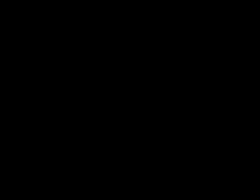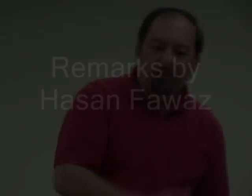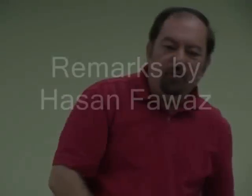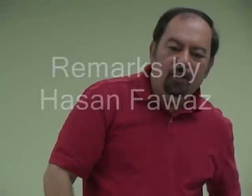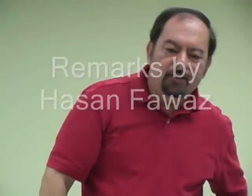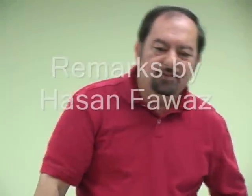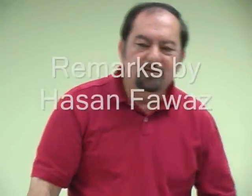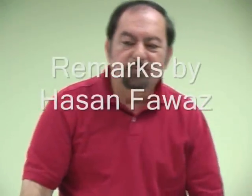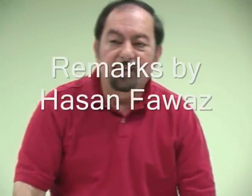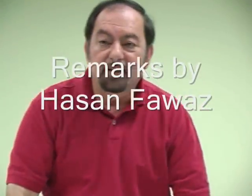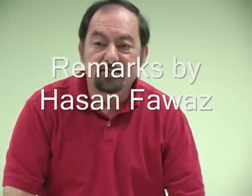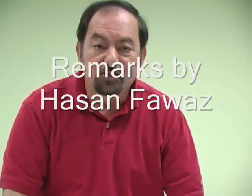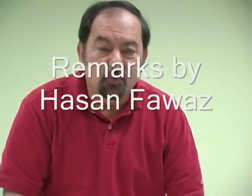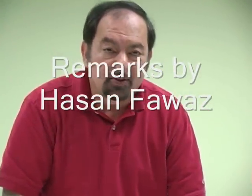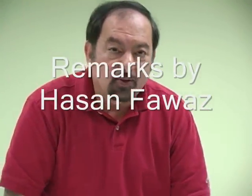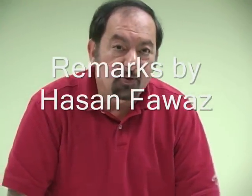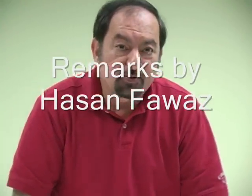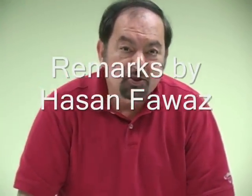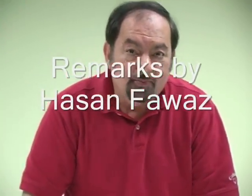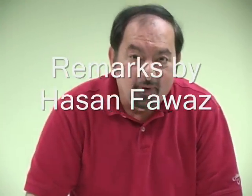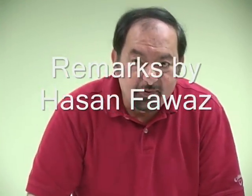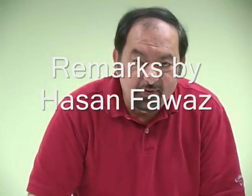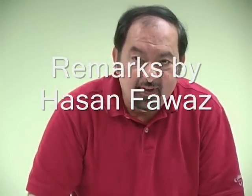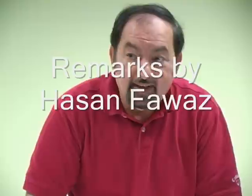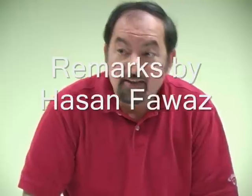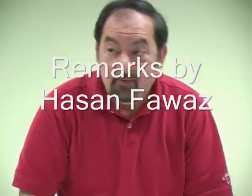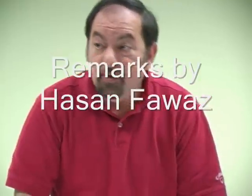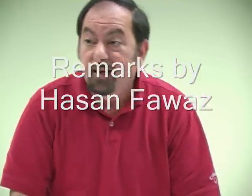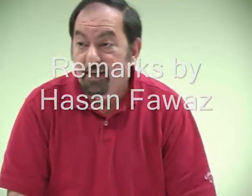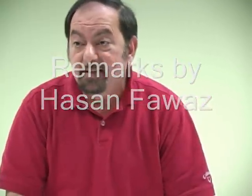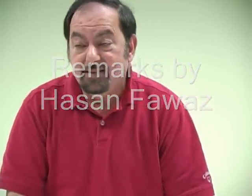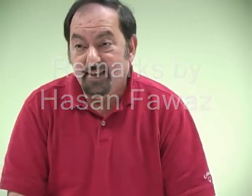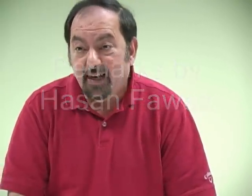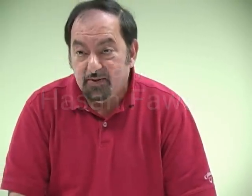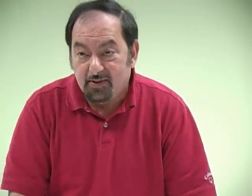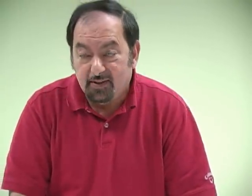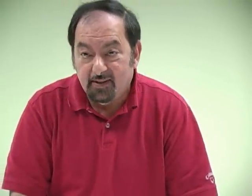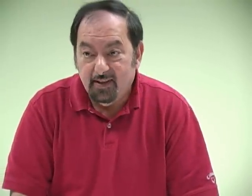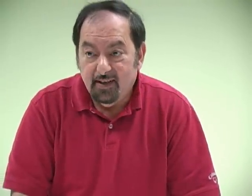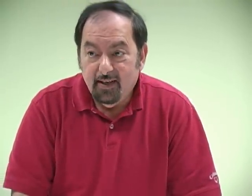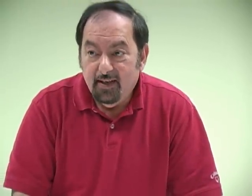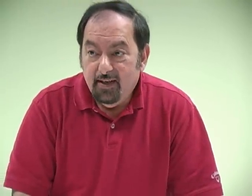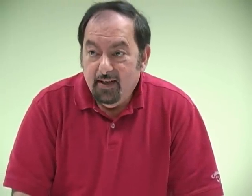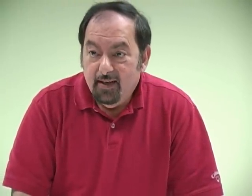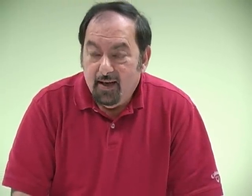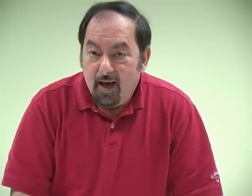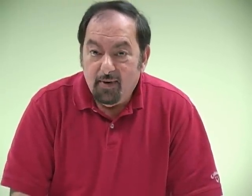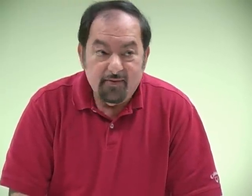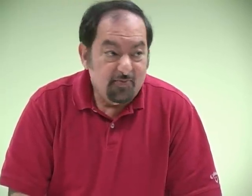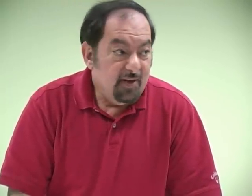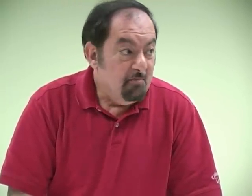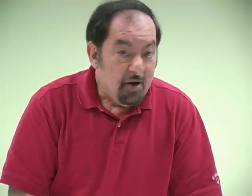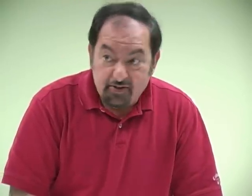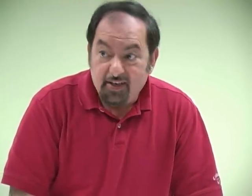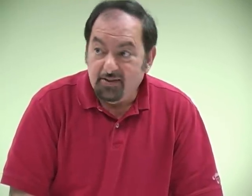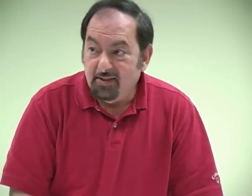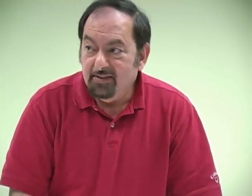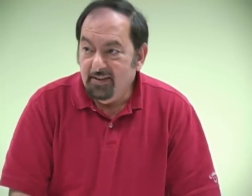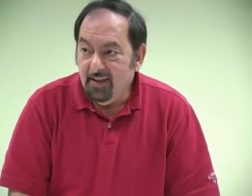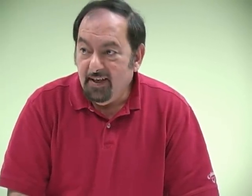If all of us really listen to what the Lord spoke today, he really is a counselor. I believe he's been a marriage counselor today,